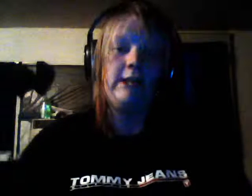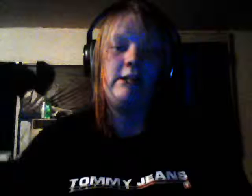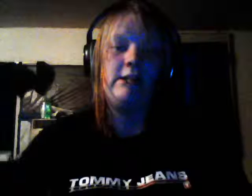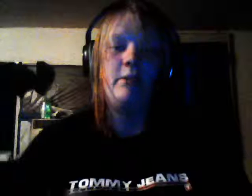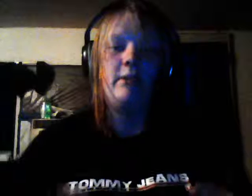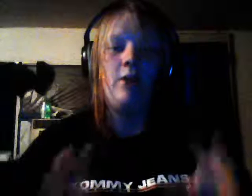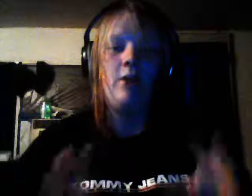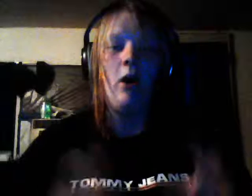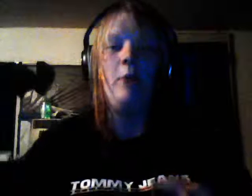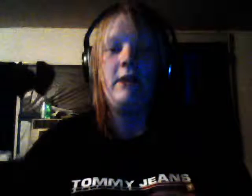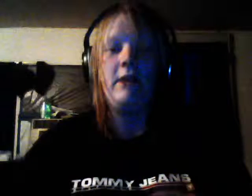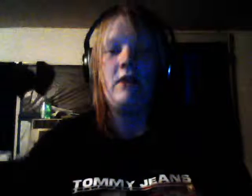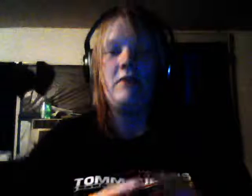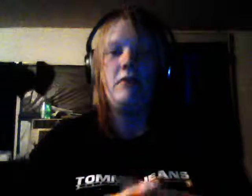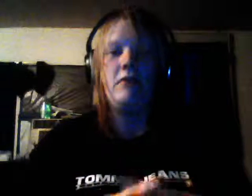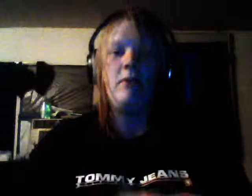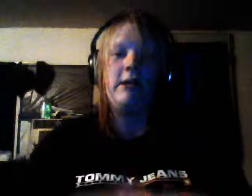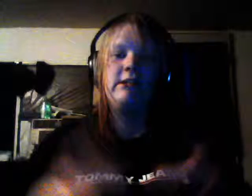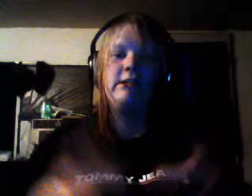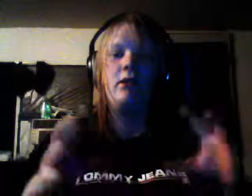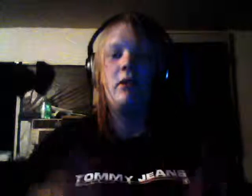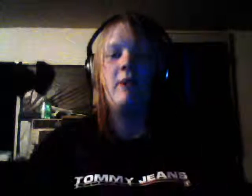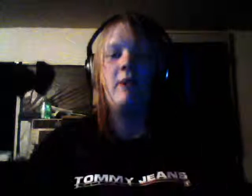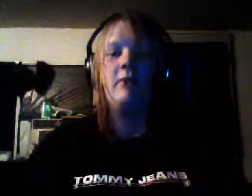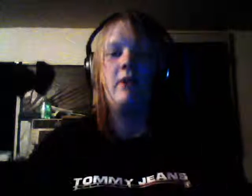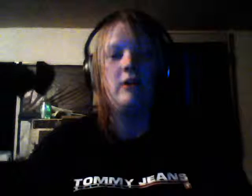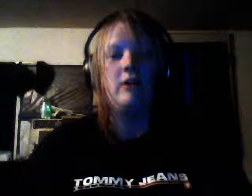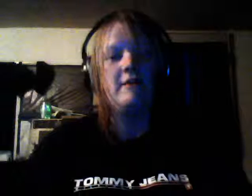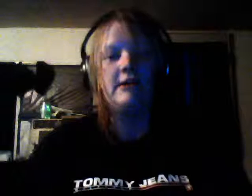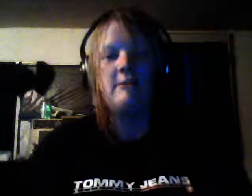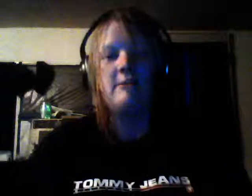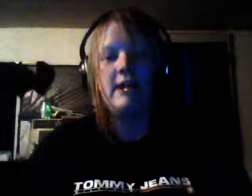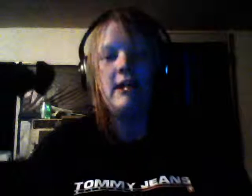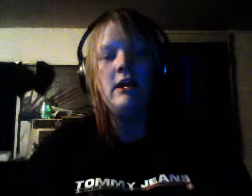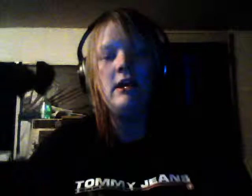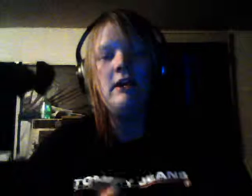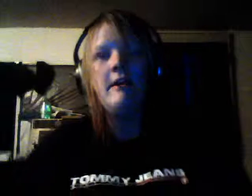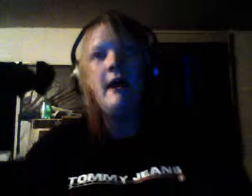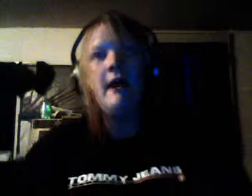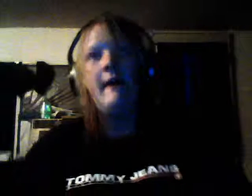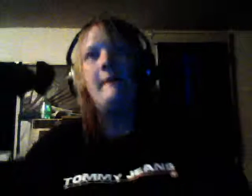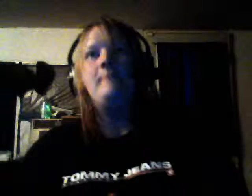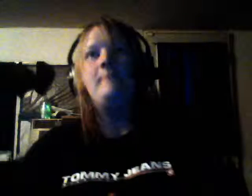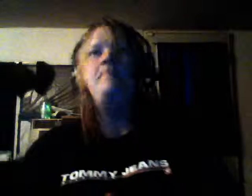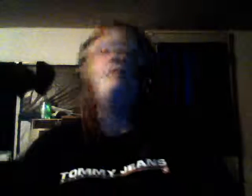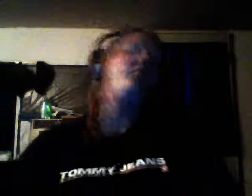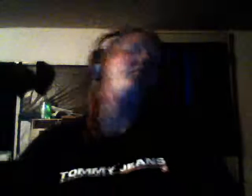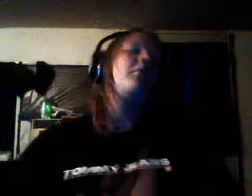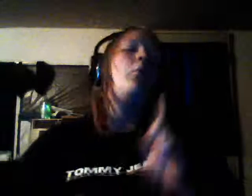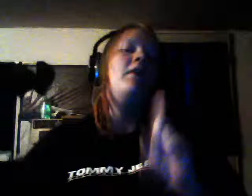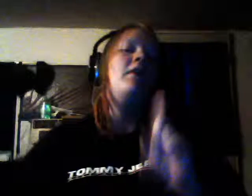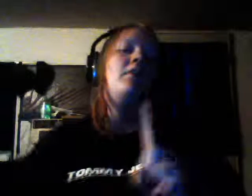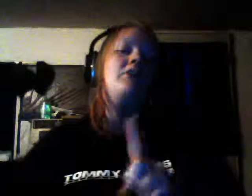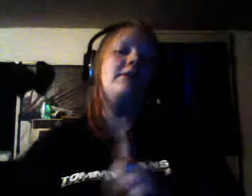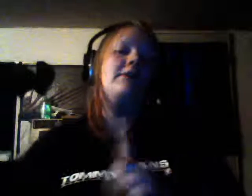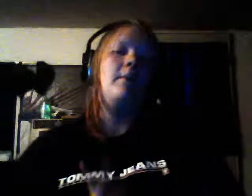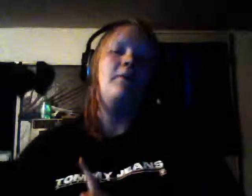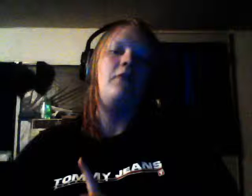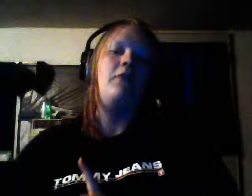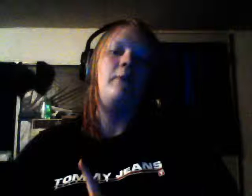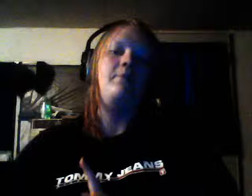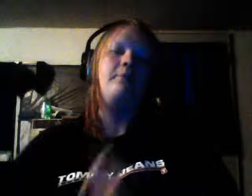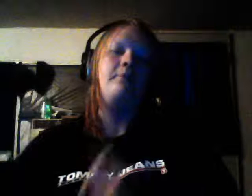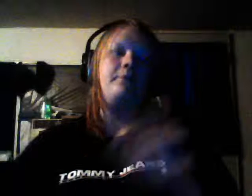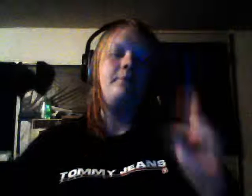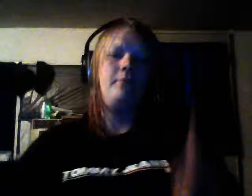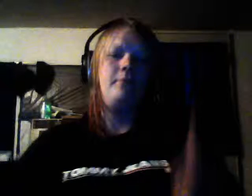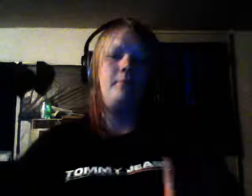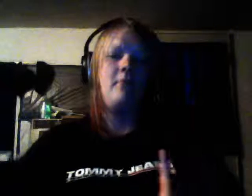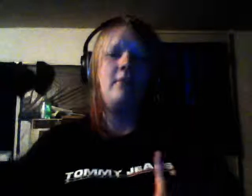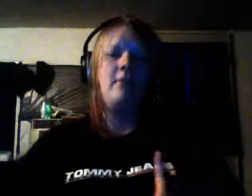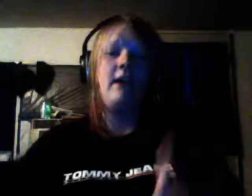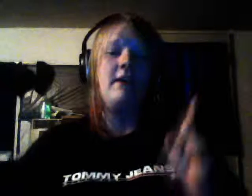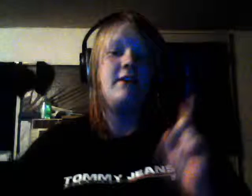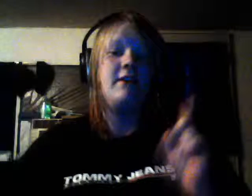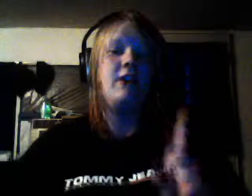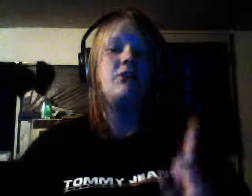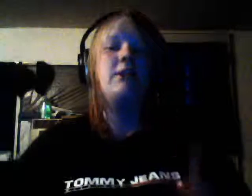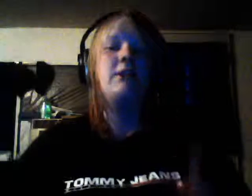they'll be they'll all be here for three weeks they're all coming right around the same day um one of which is coming from out of the country the